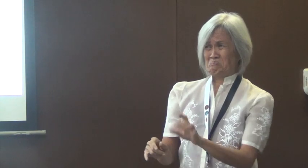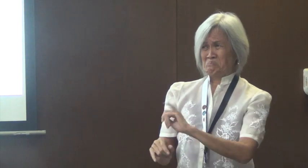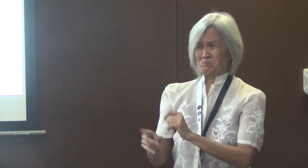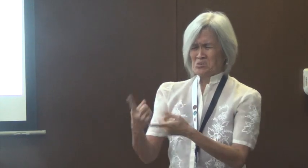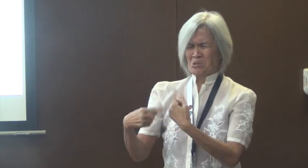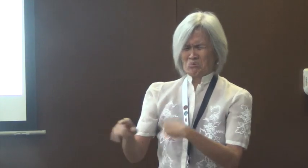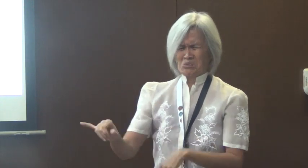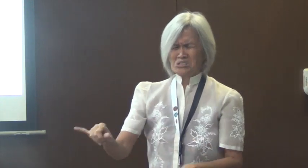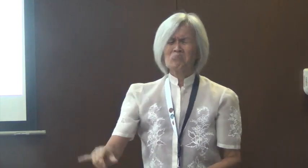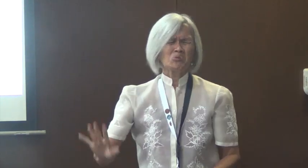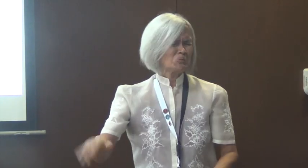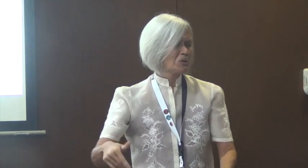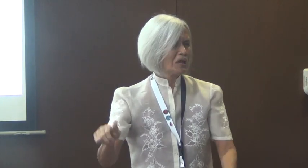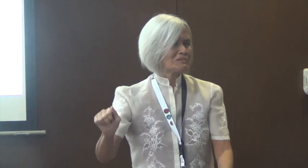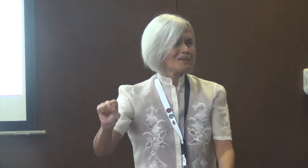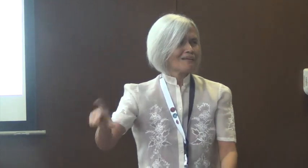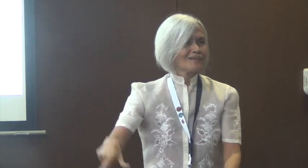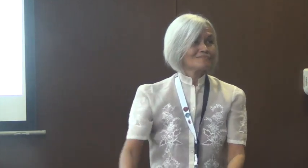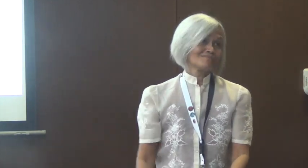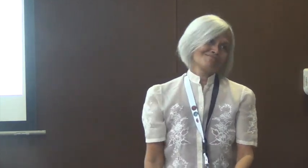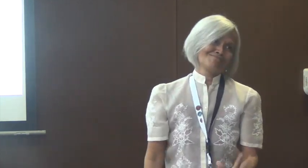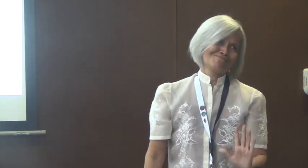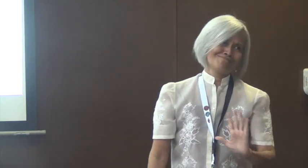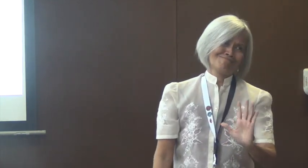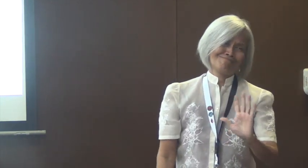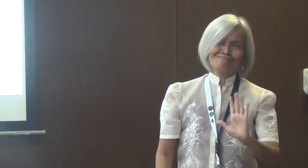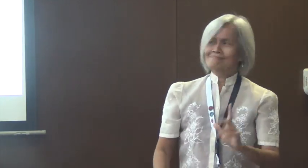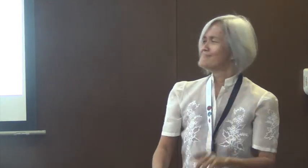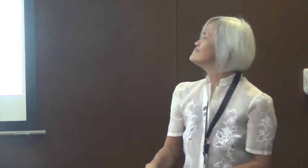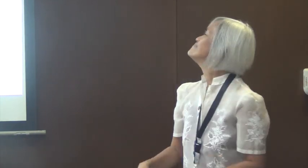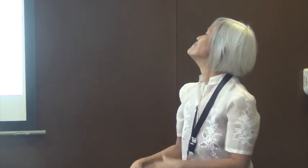structure of language. You need to look at FSL within a context.